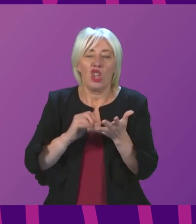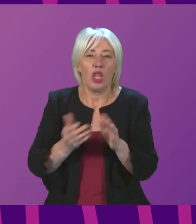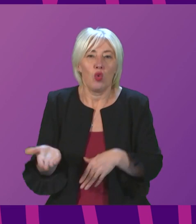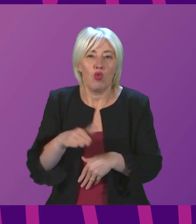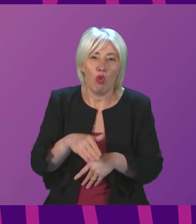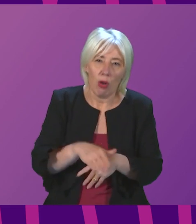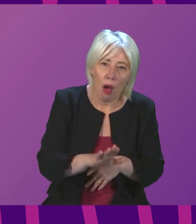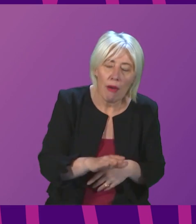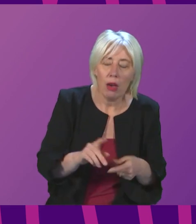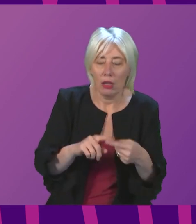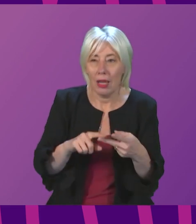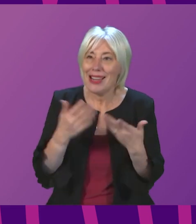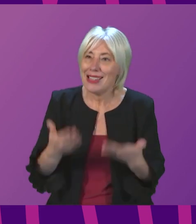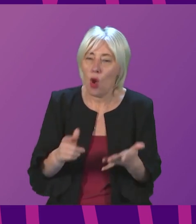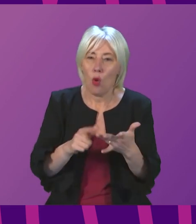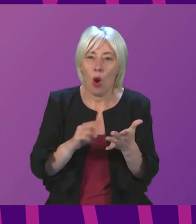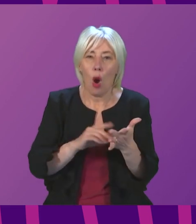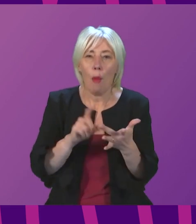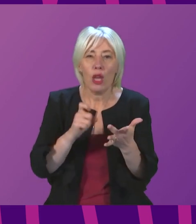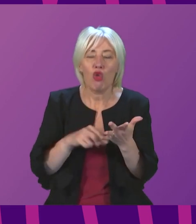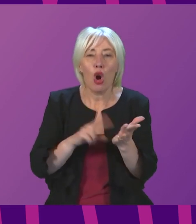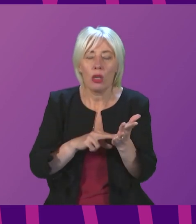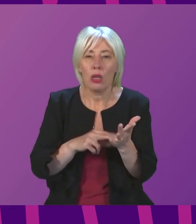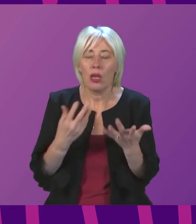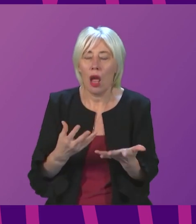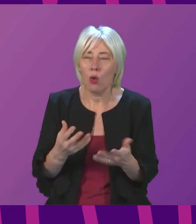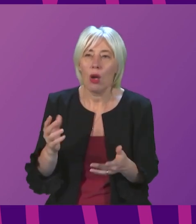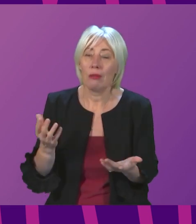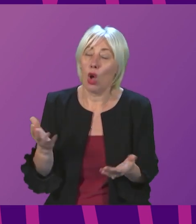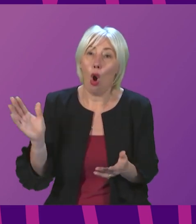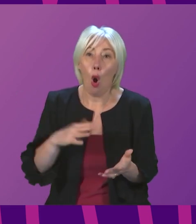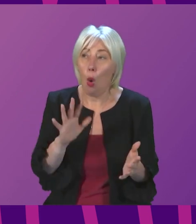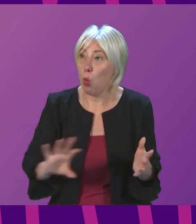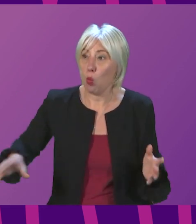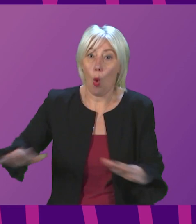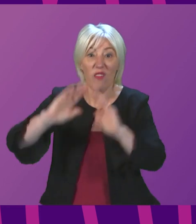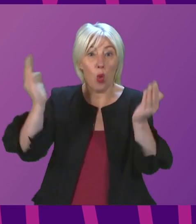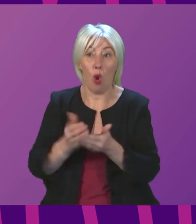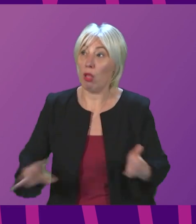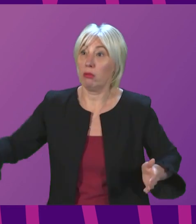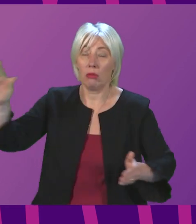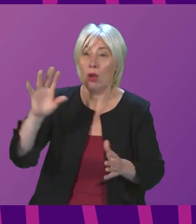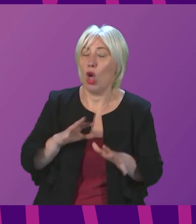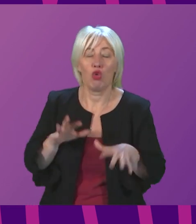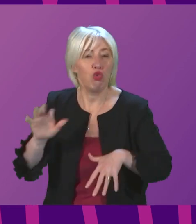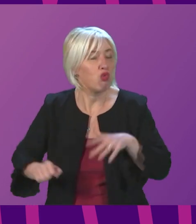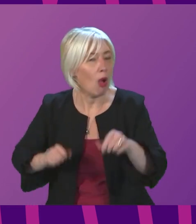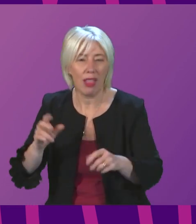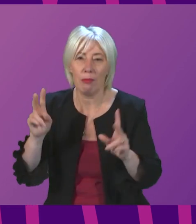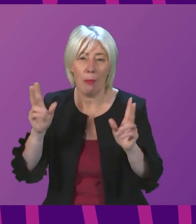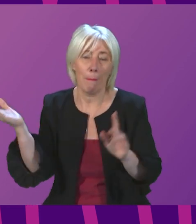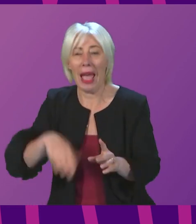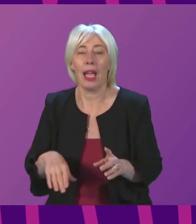we are dealing with Omicron. Health services all over the world are struggling to get back to normal because of the continued and increasing